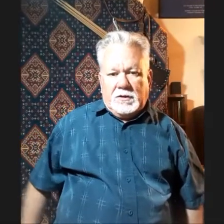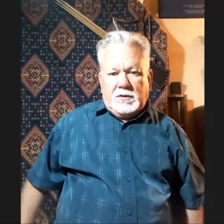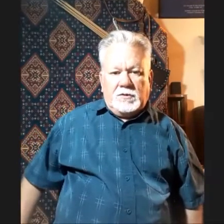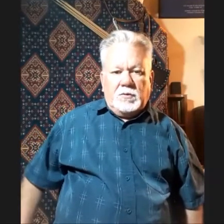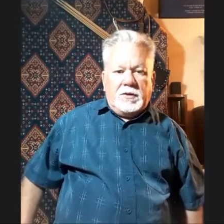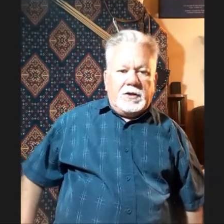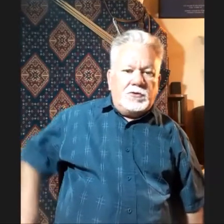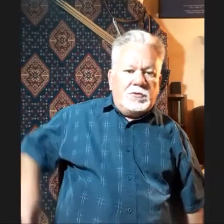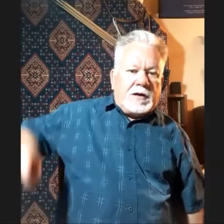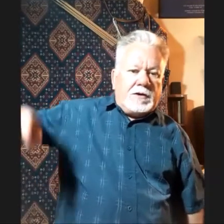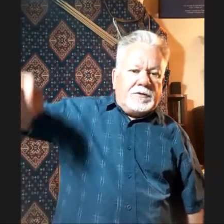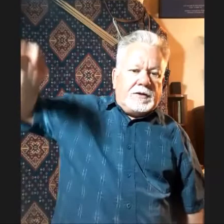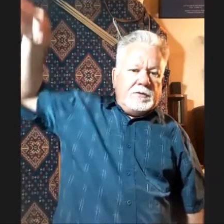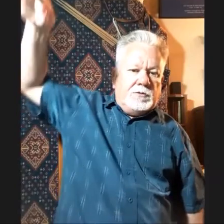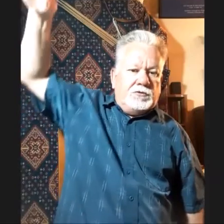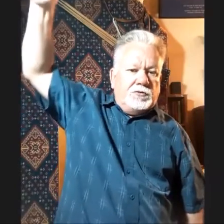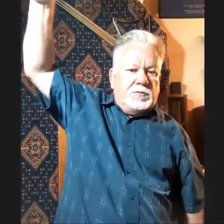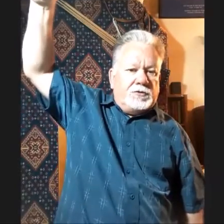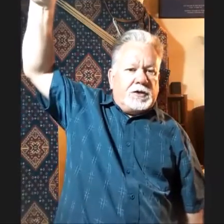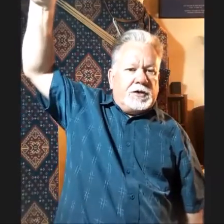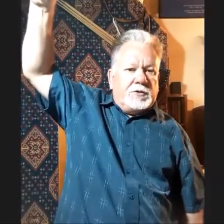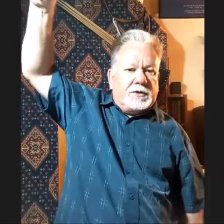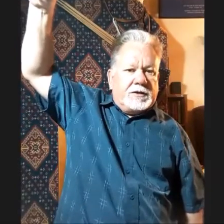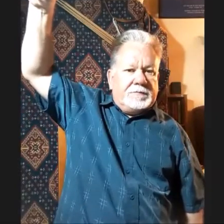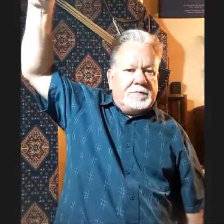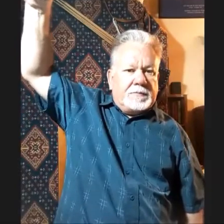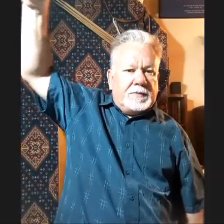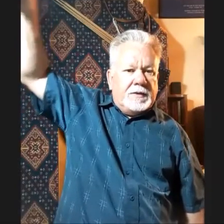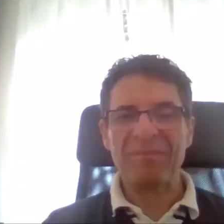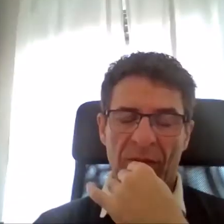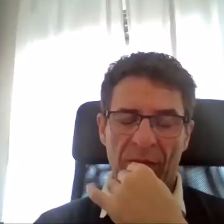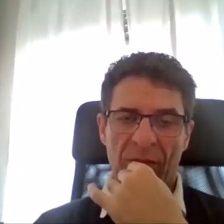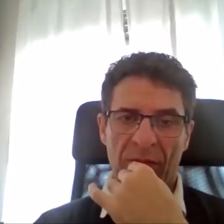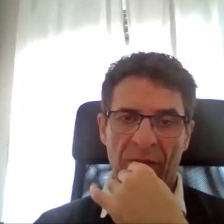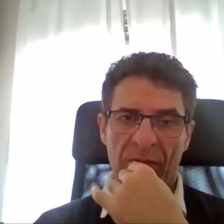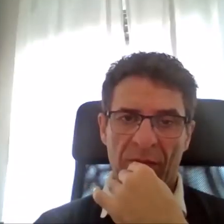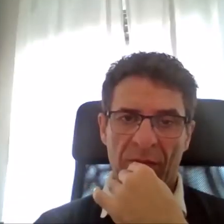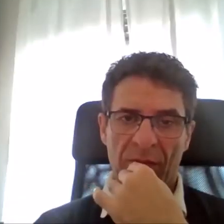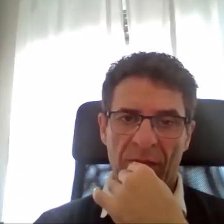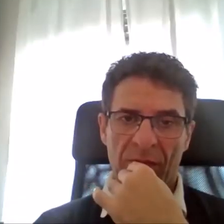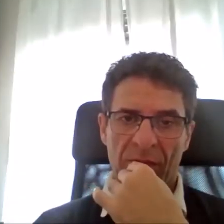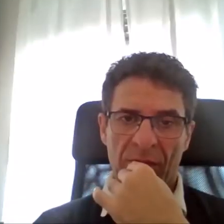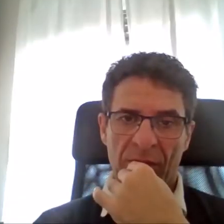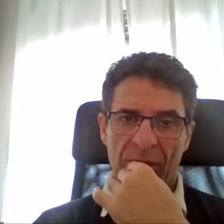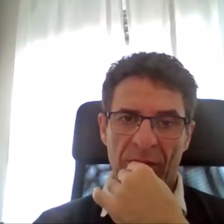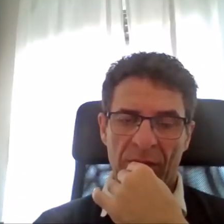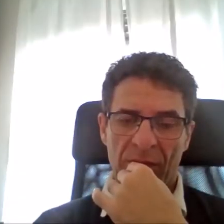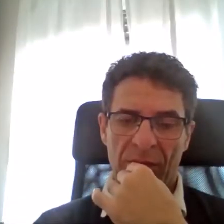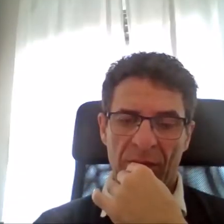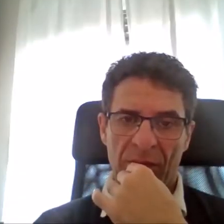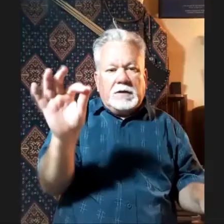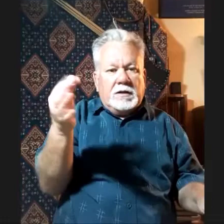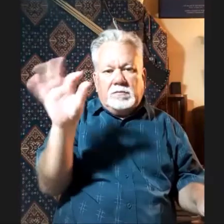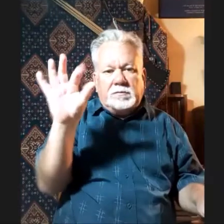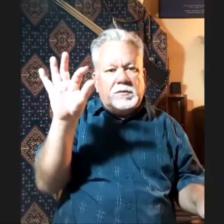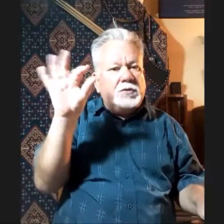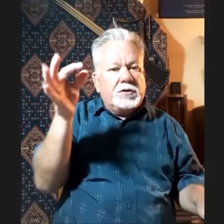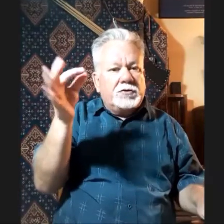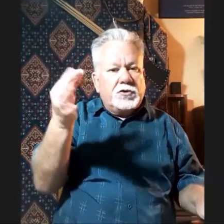so when they drew arrows out they would have drawn them straight up like that. Yes. Yes. Yes. then flick them onto the bow, you would have controlled